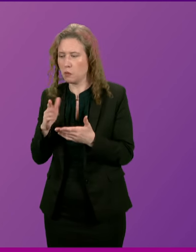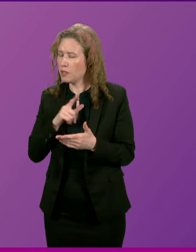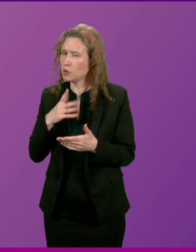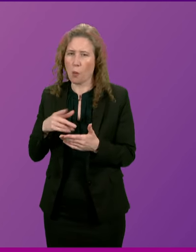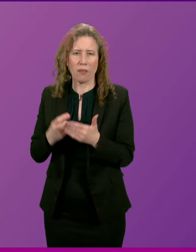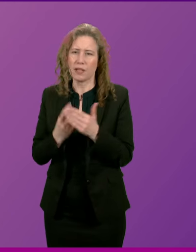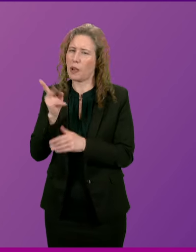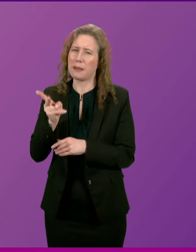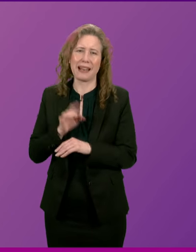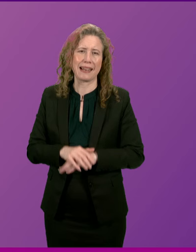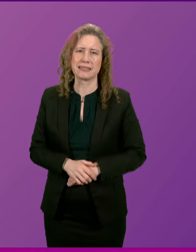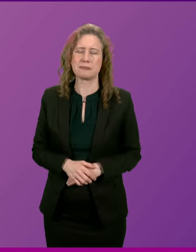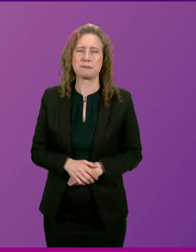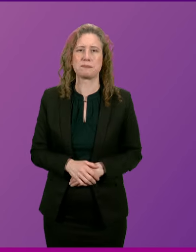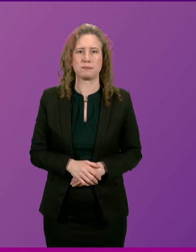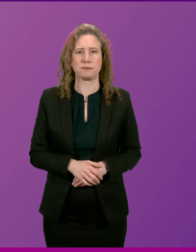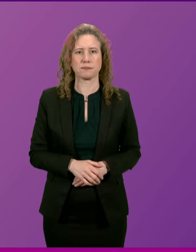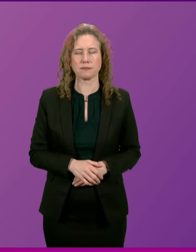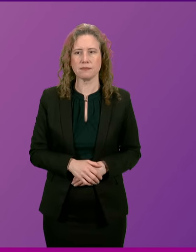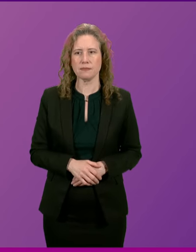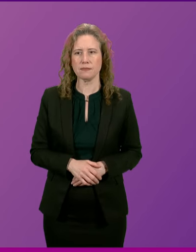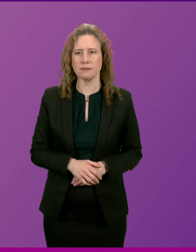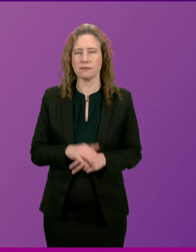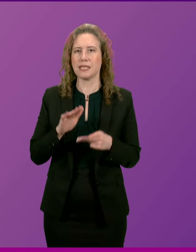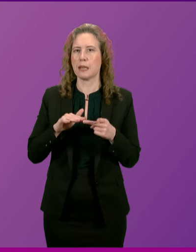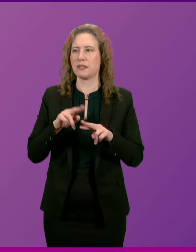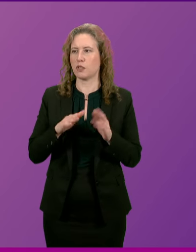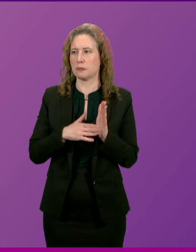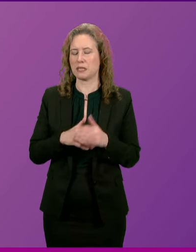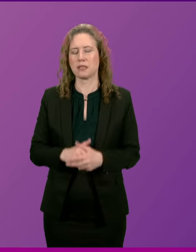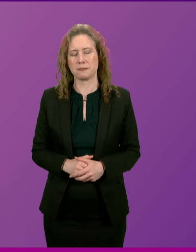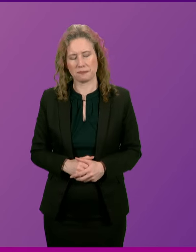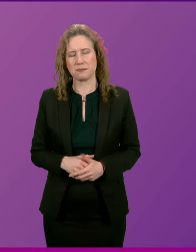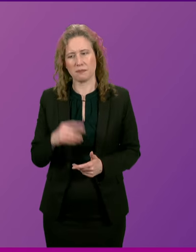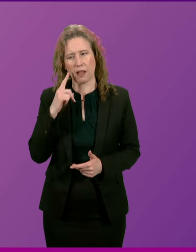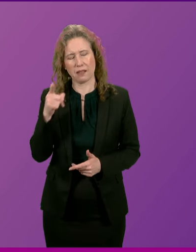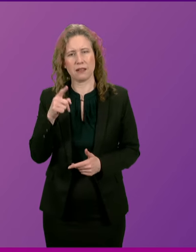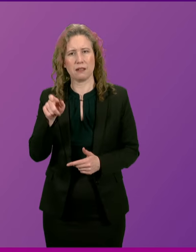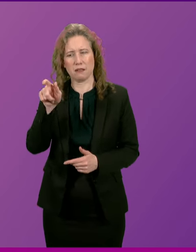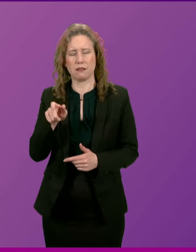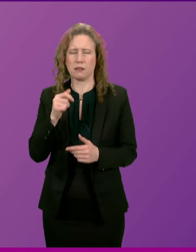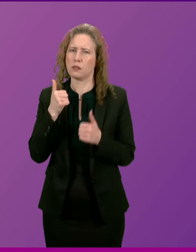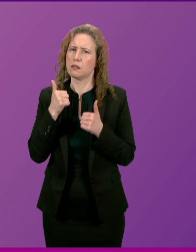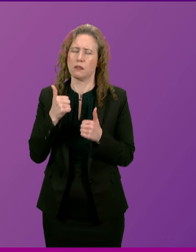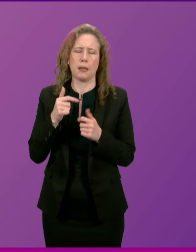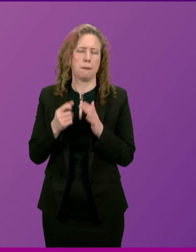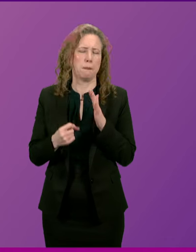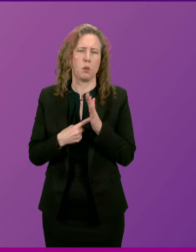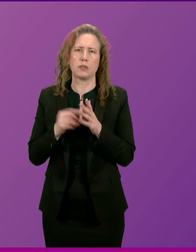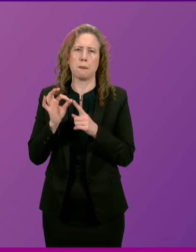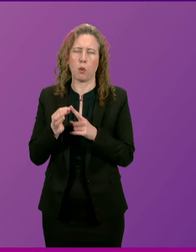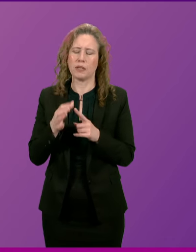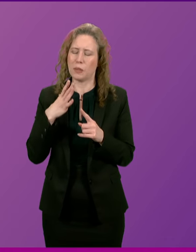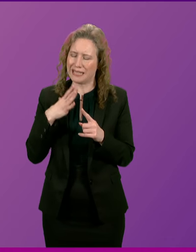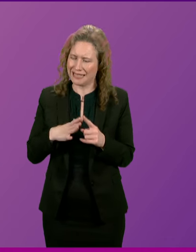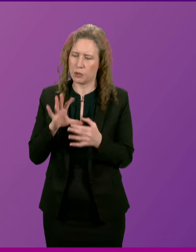similar event can occur again? Deputy First Minister. I think that the member makes an important point about engaging